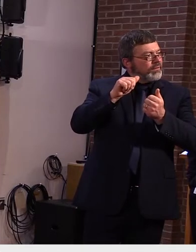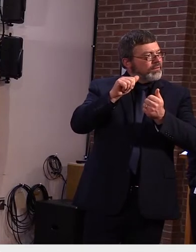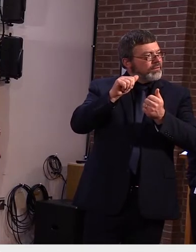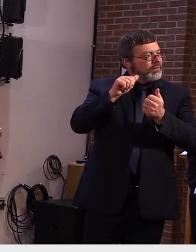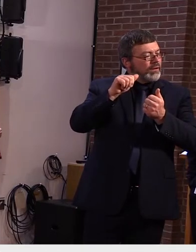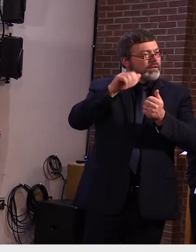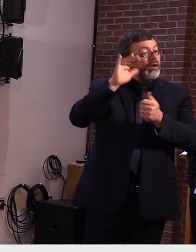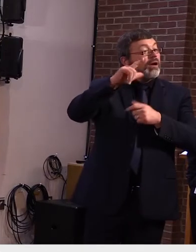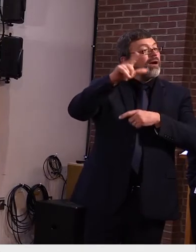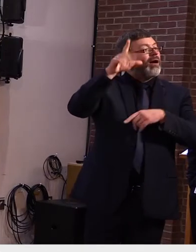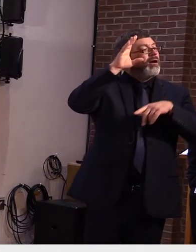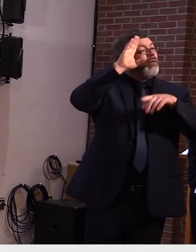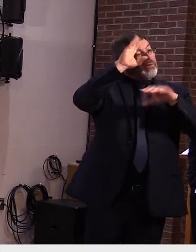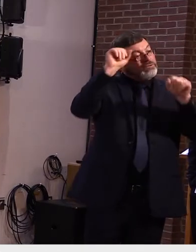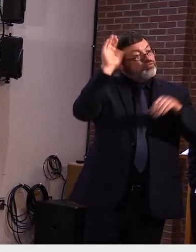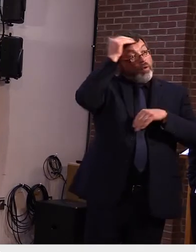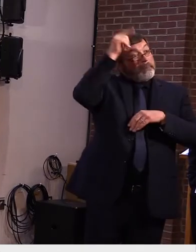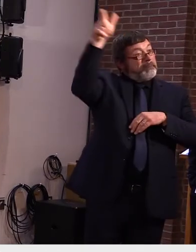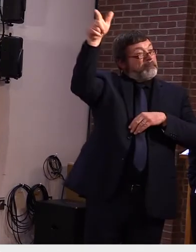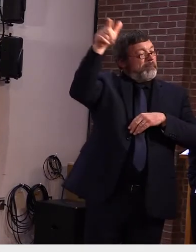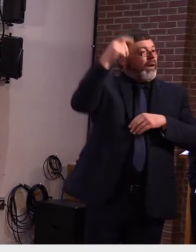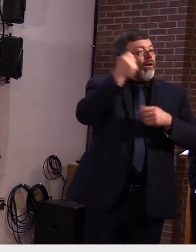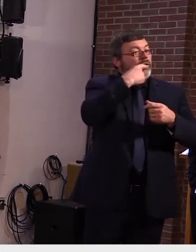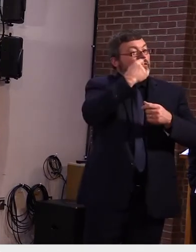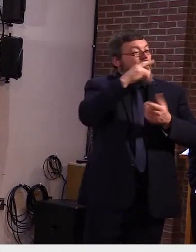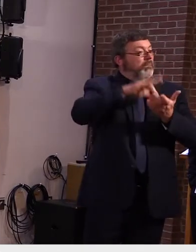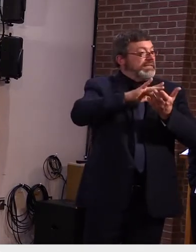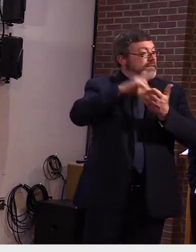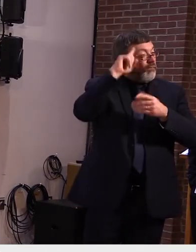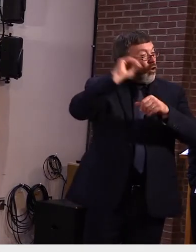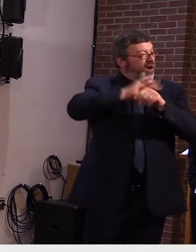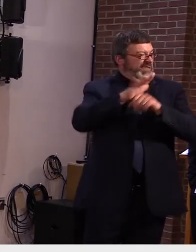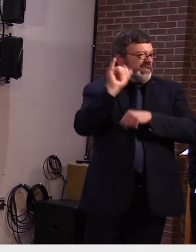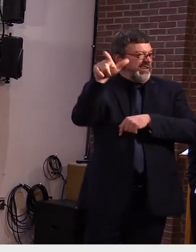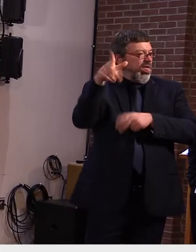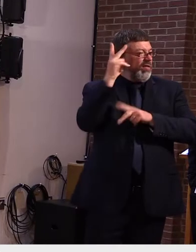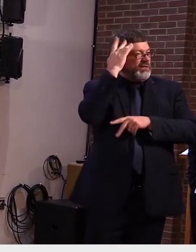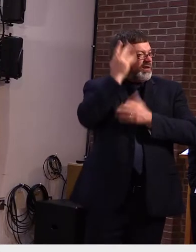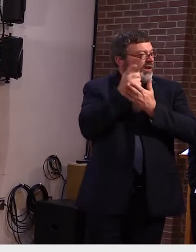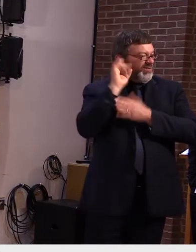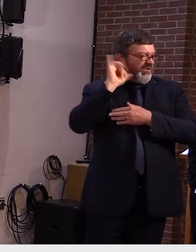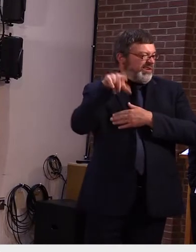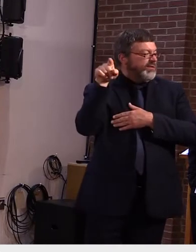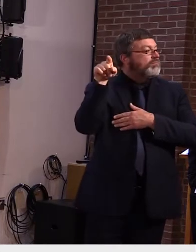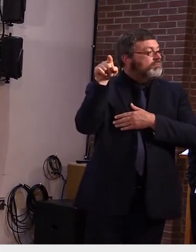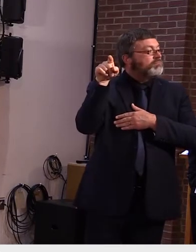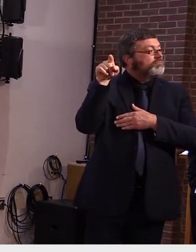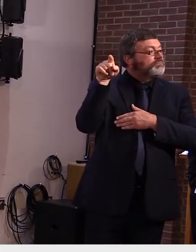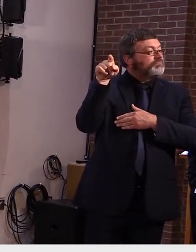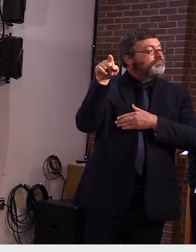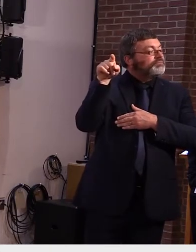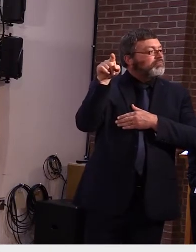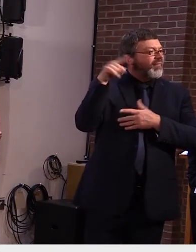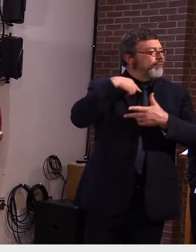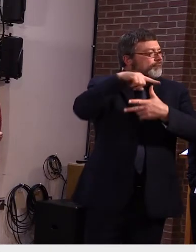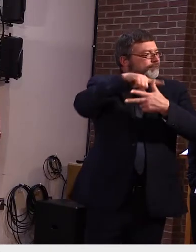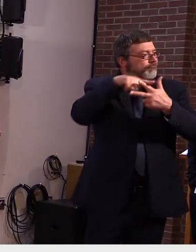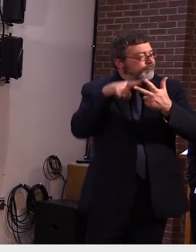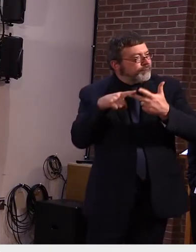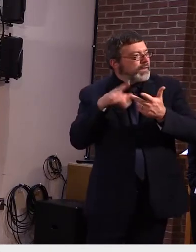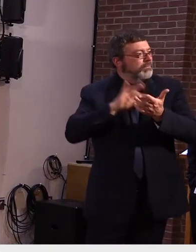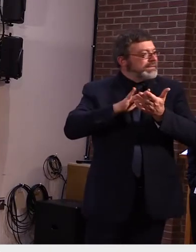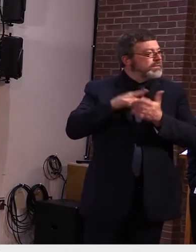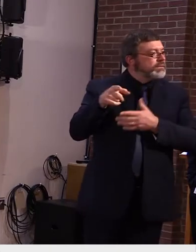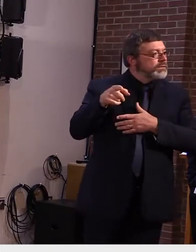if vermont has kind of flipped over their use of it and is reviewing how it will be used in the future um